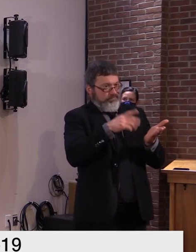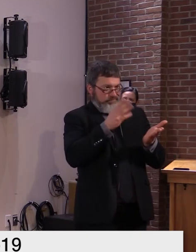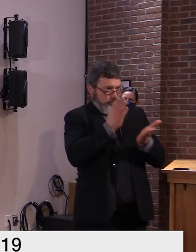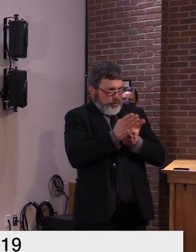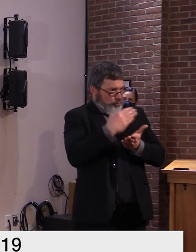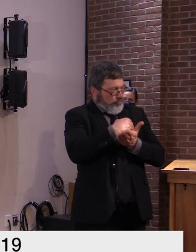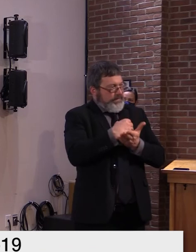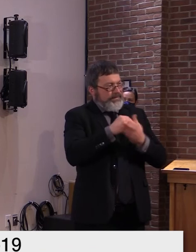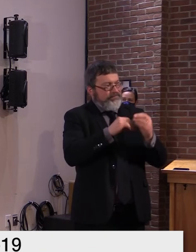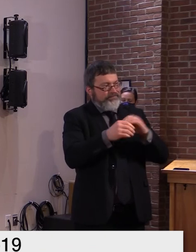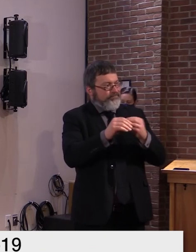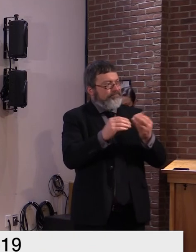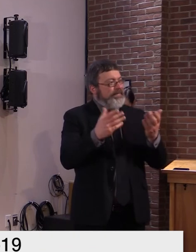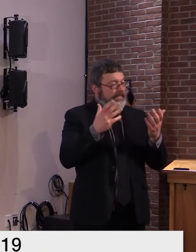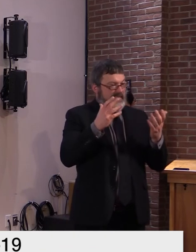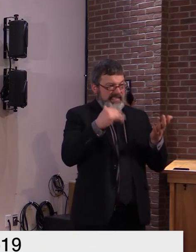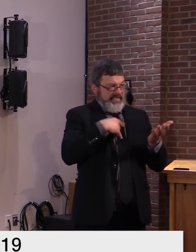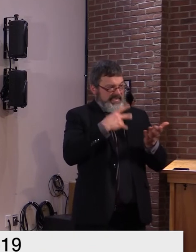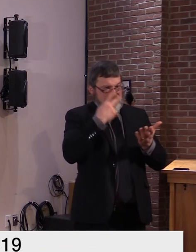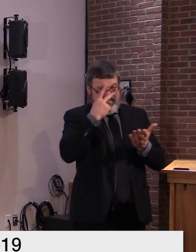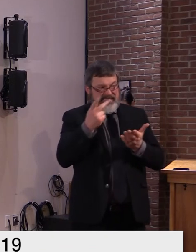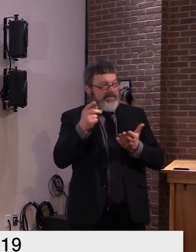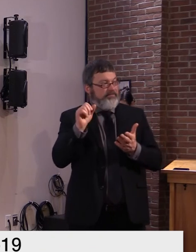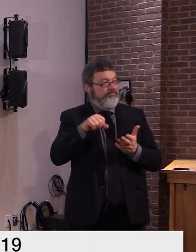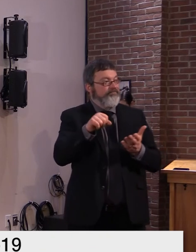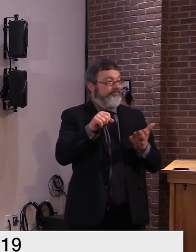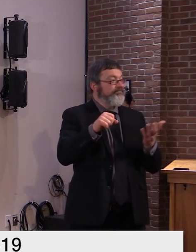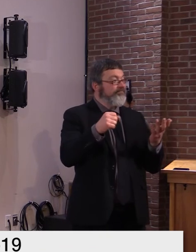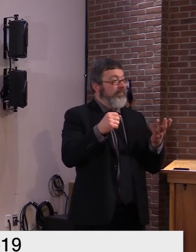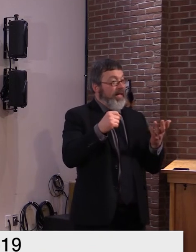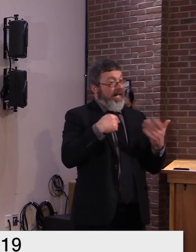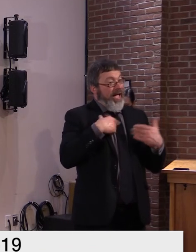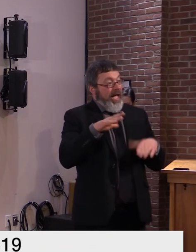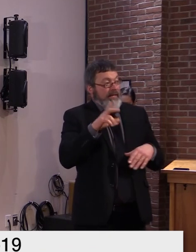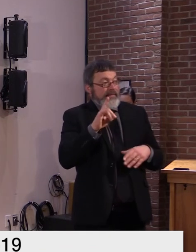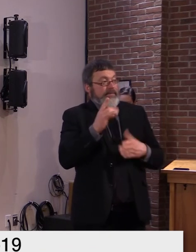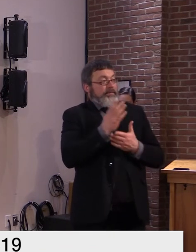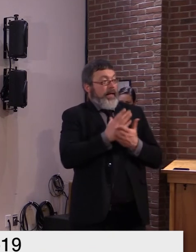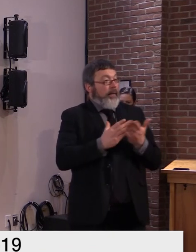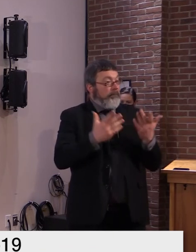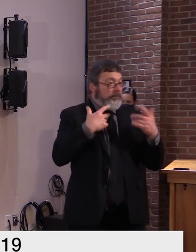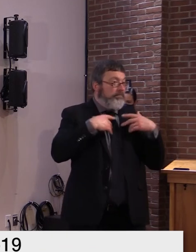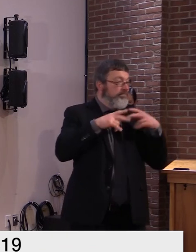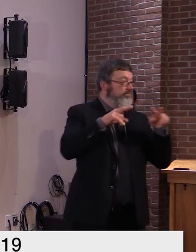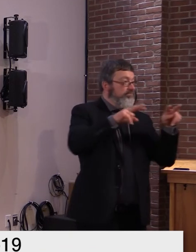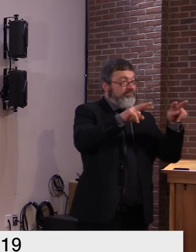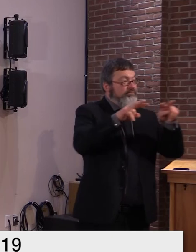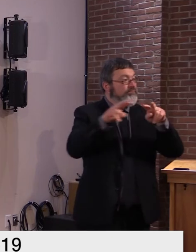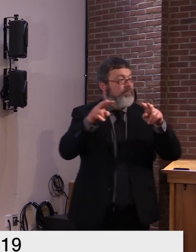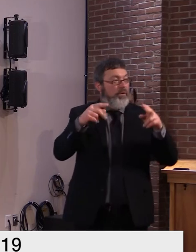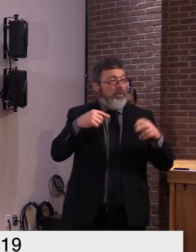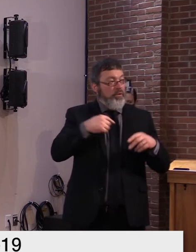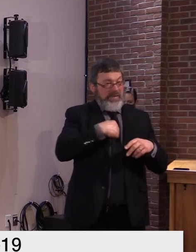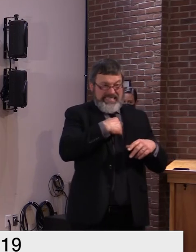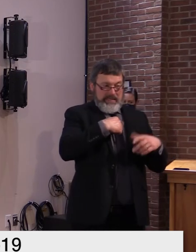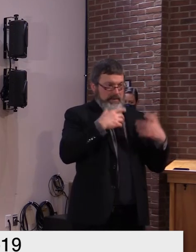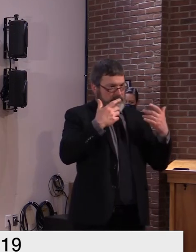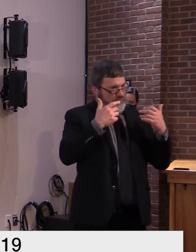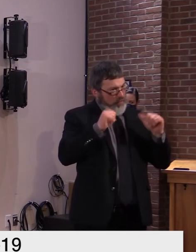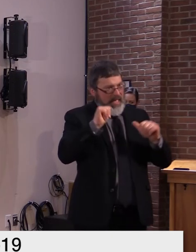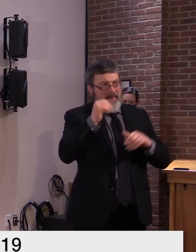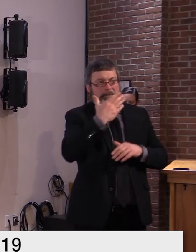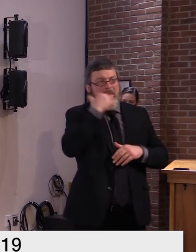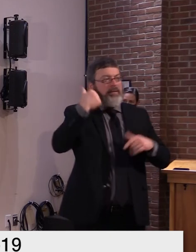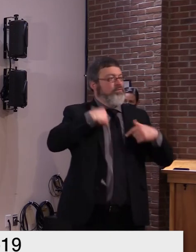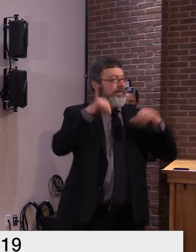stay tuned. You know, we'll do all we can with what we have. And again, we want to focus